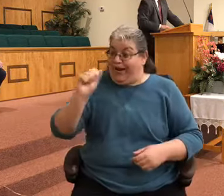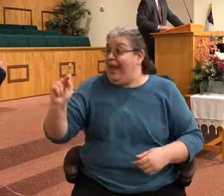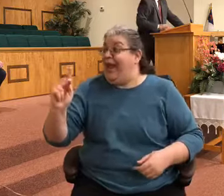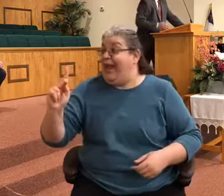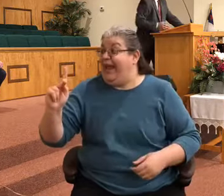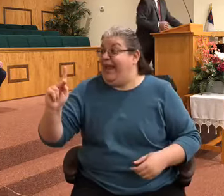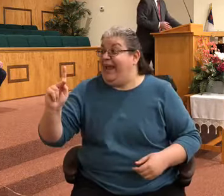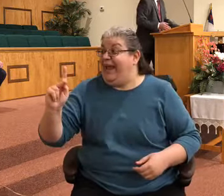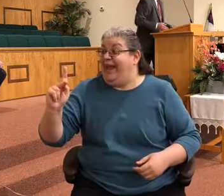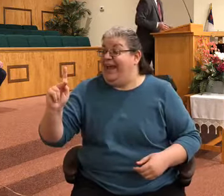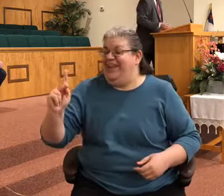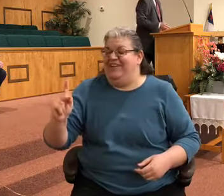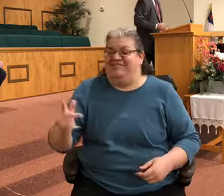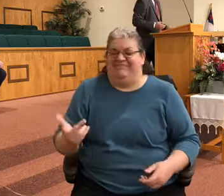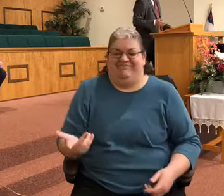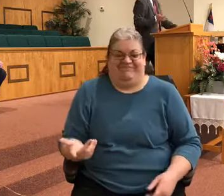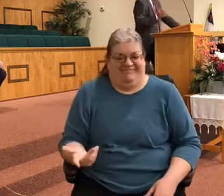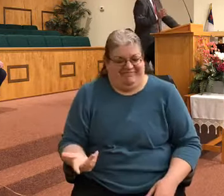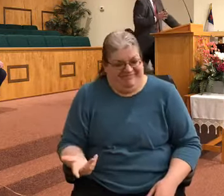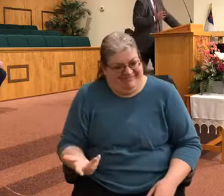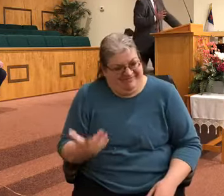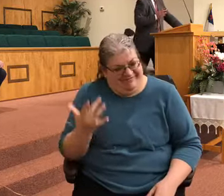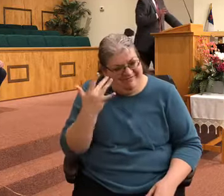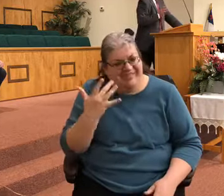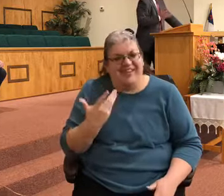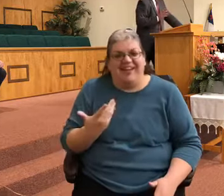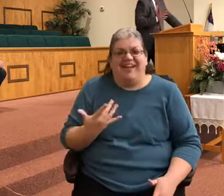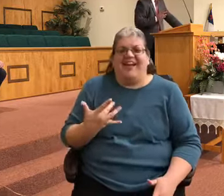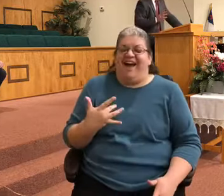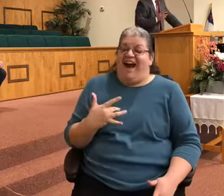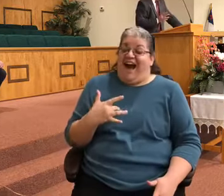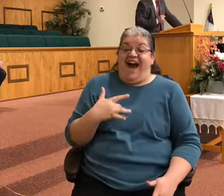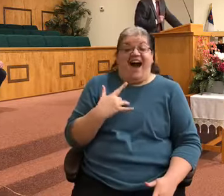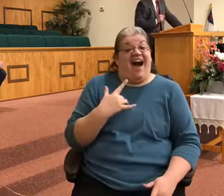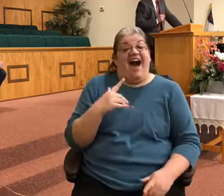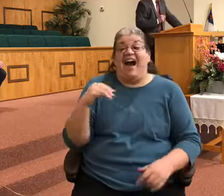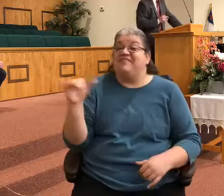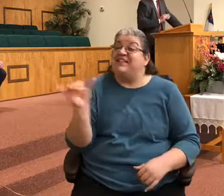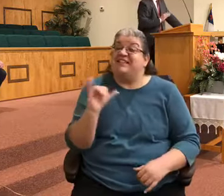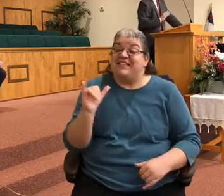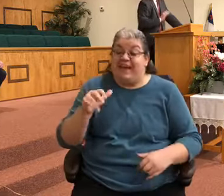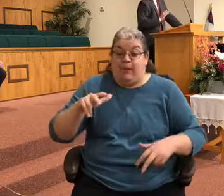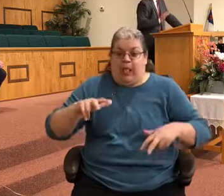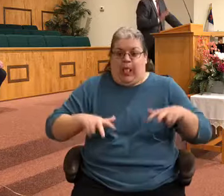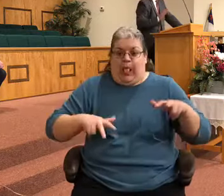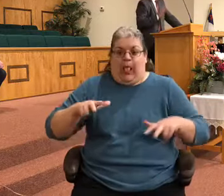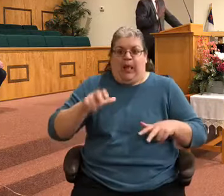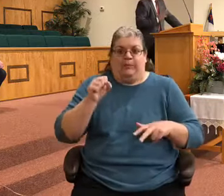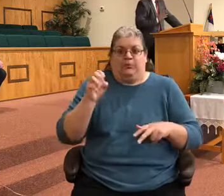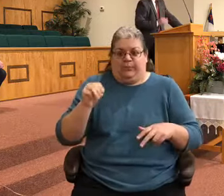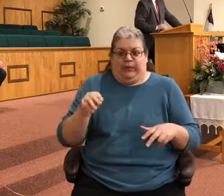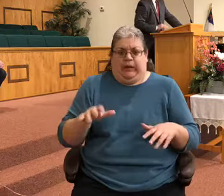That's about how I feel with the social media, okay? I'm going to keep it as simple as possible.